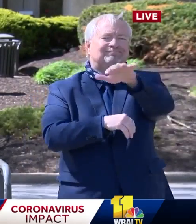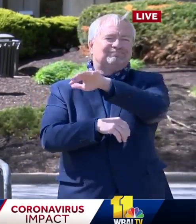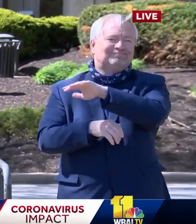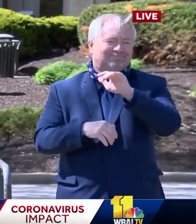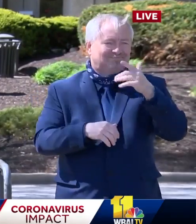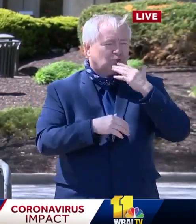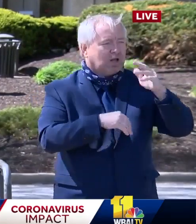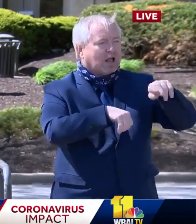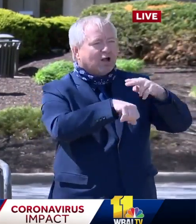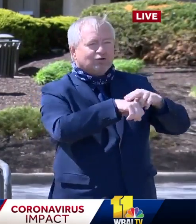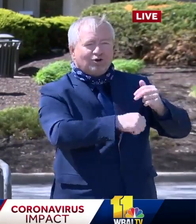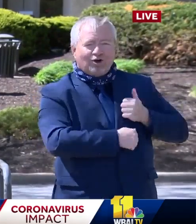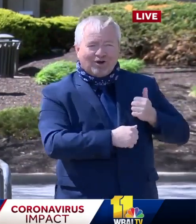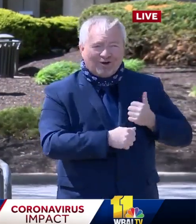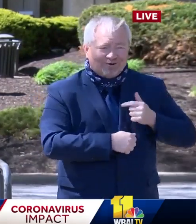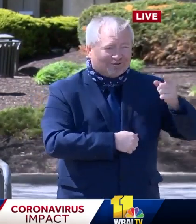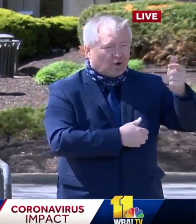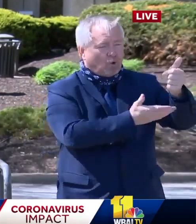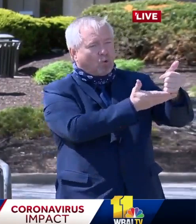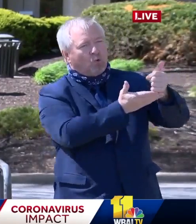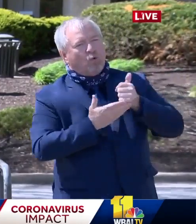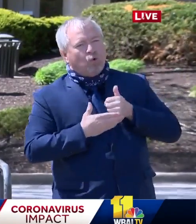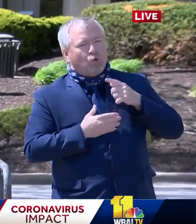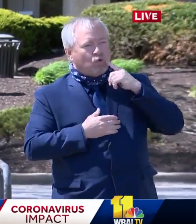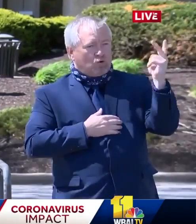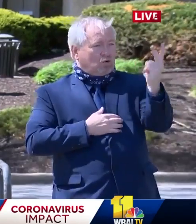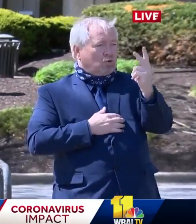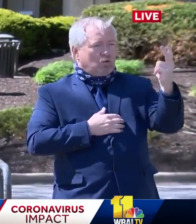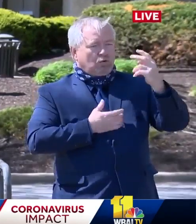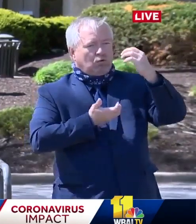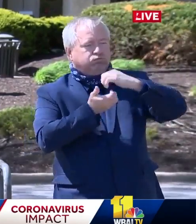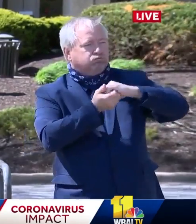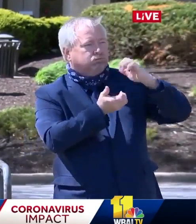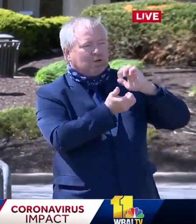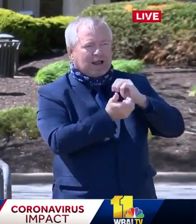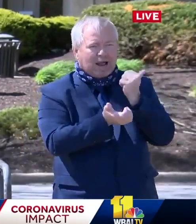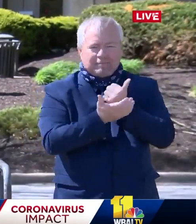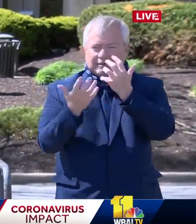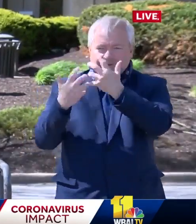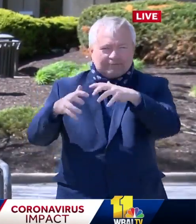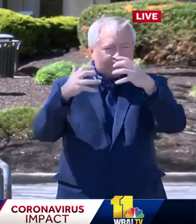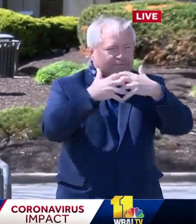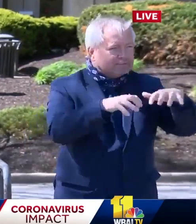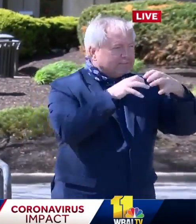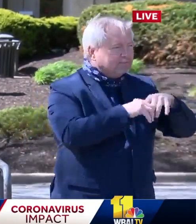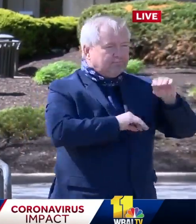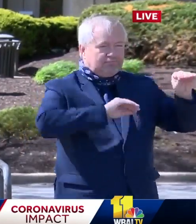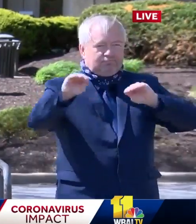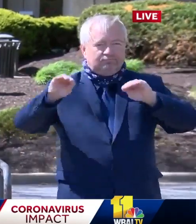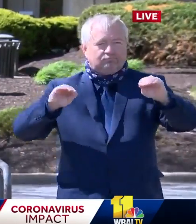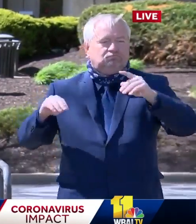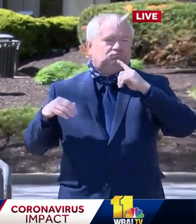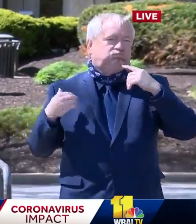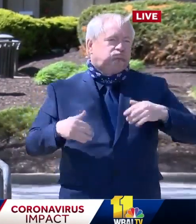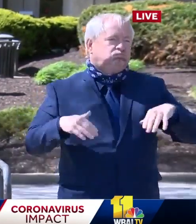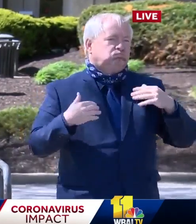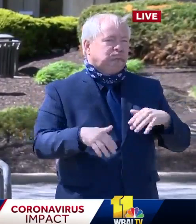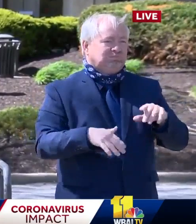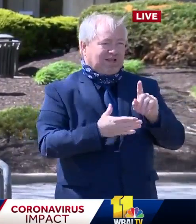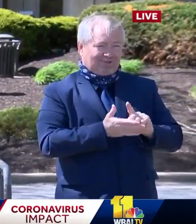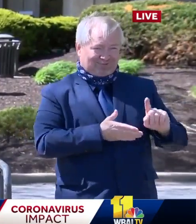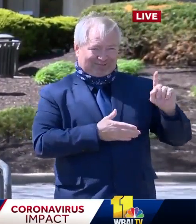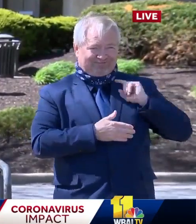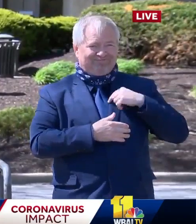Army. They've been wonderful partners. Uh, and we've seen also the need for additional testing. So as of last week, we expanded the